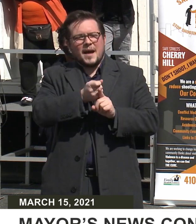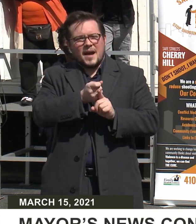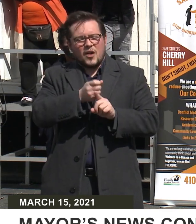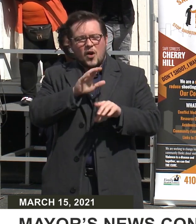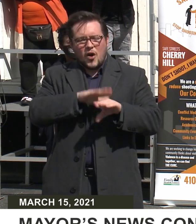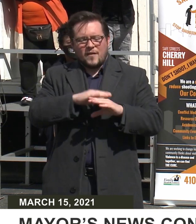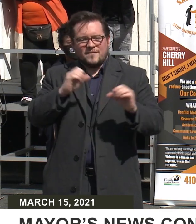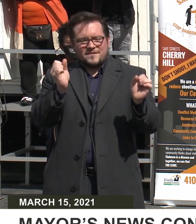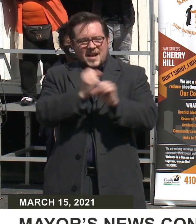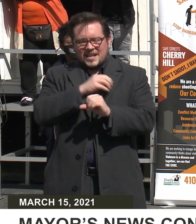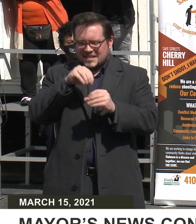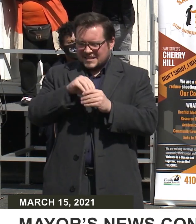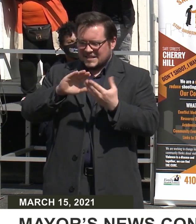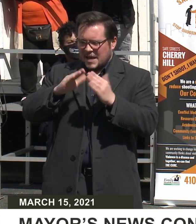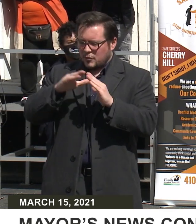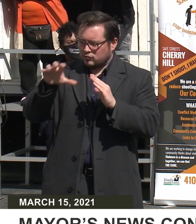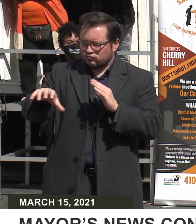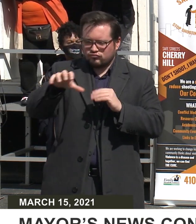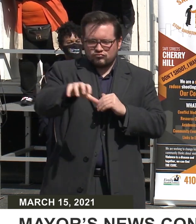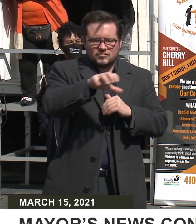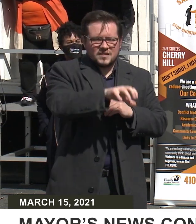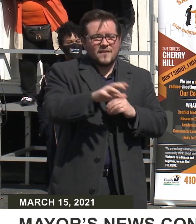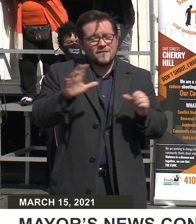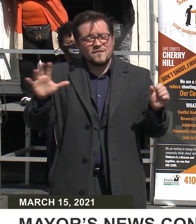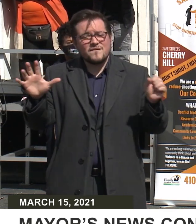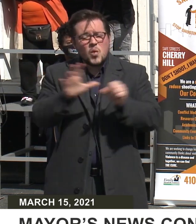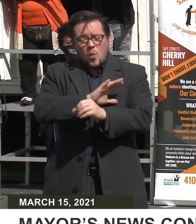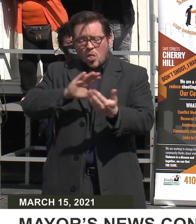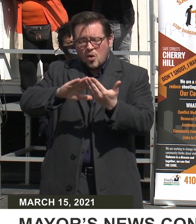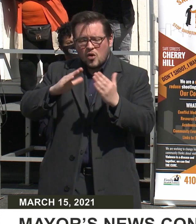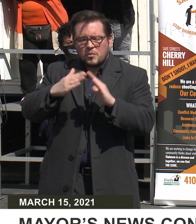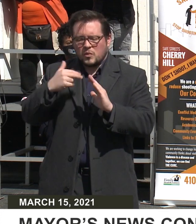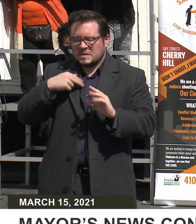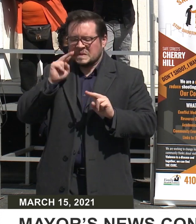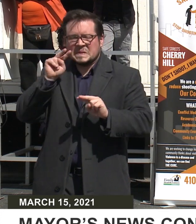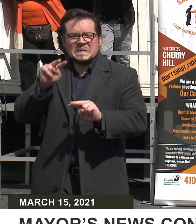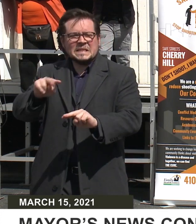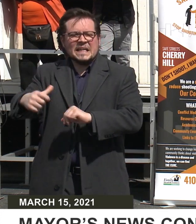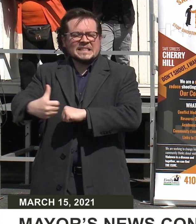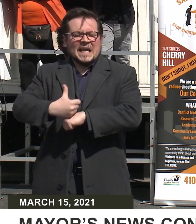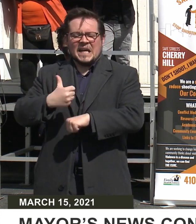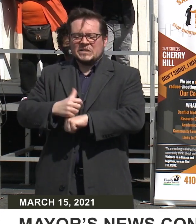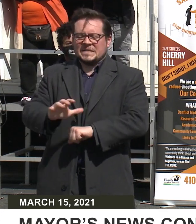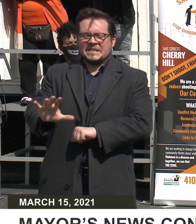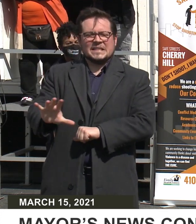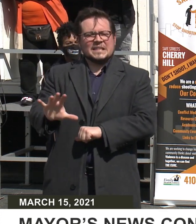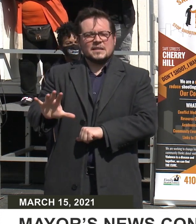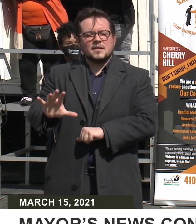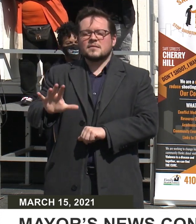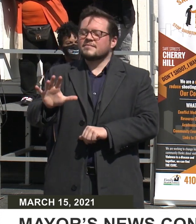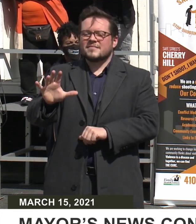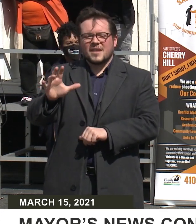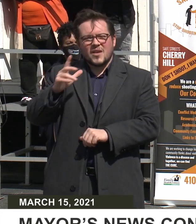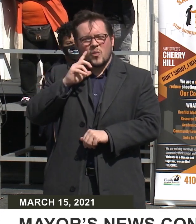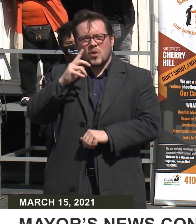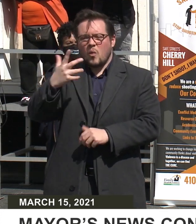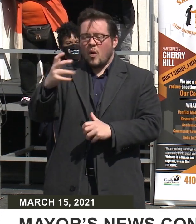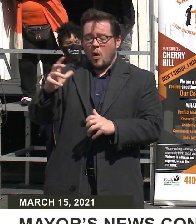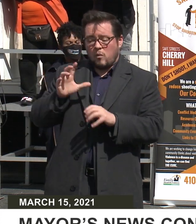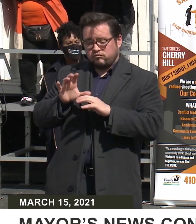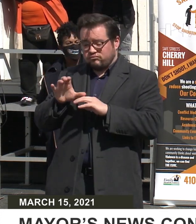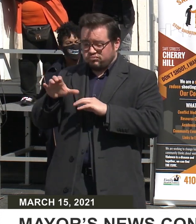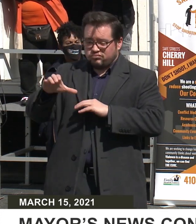neighborhoods. Entire communities have been treated as dangerous. Instead of resorting to over